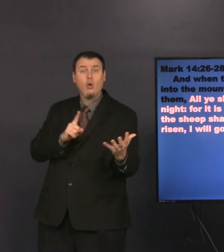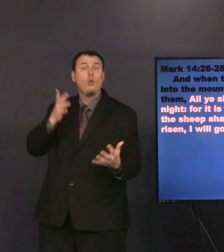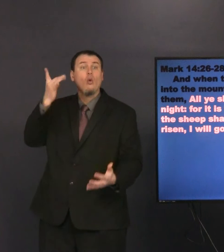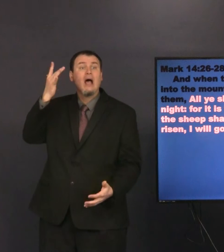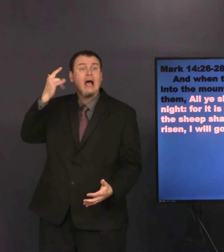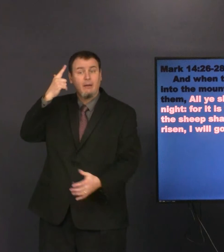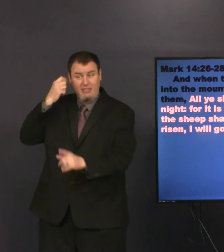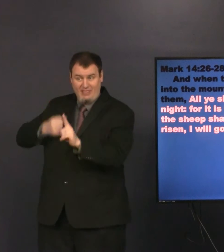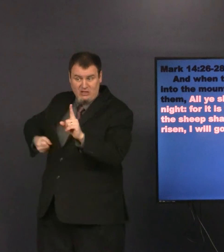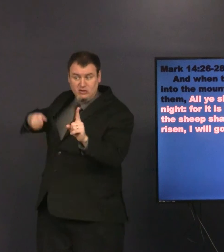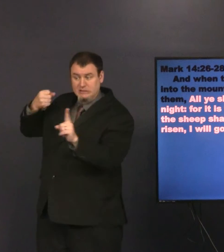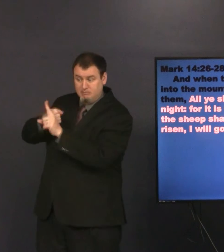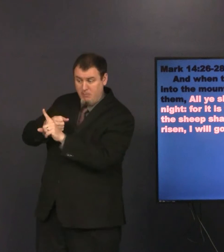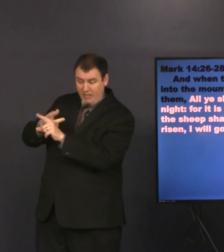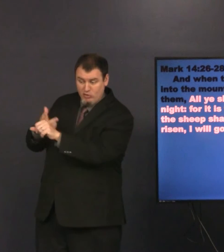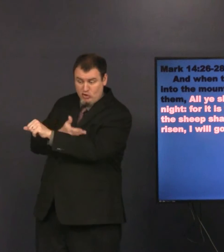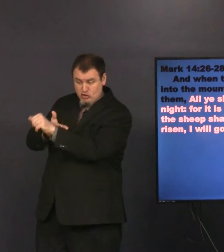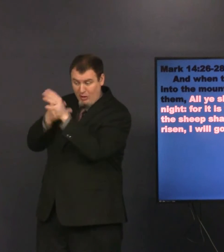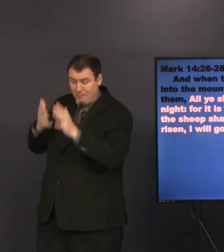all of you will abandon him because